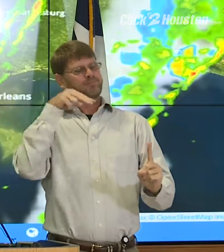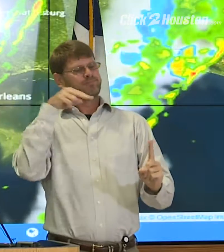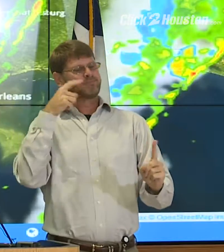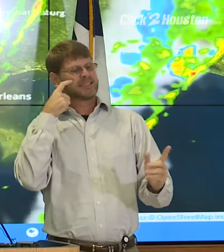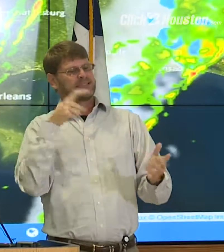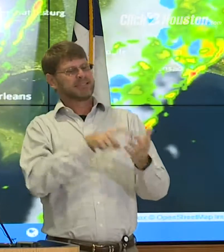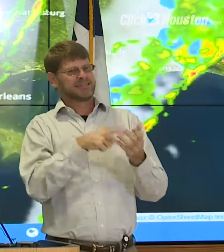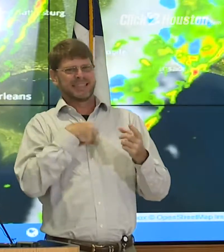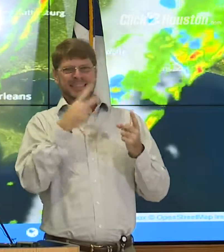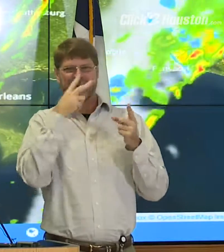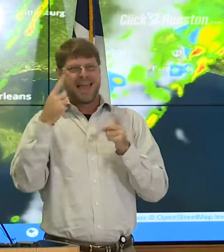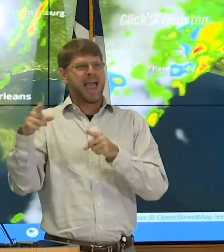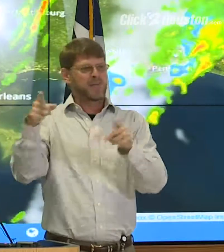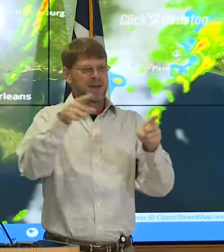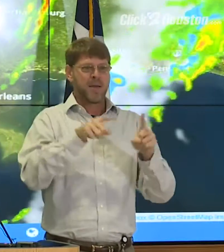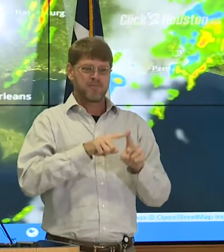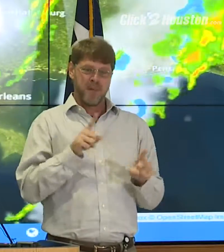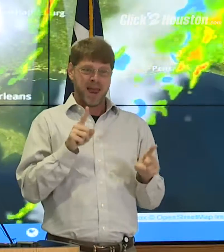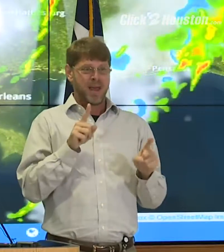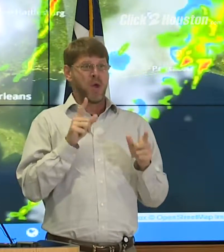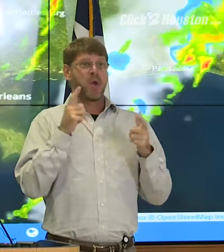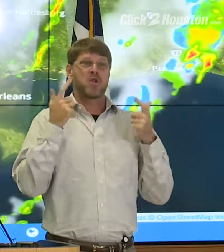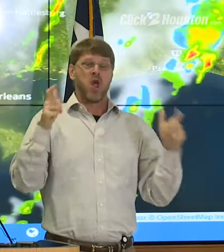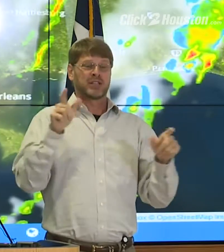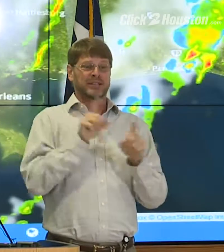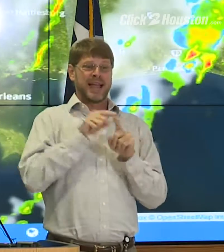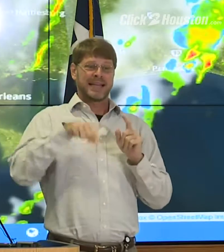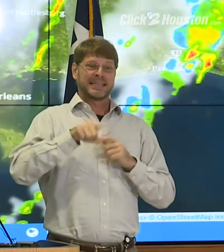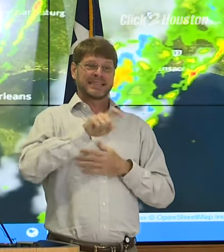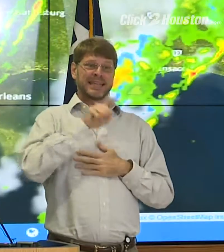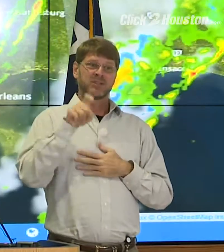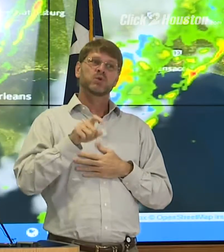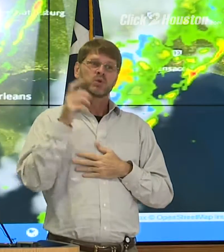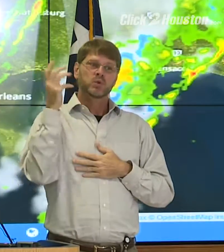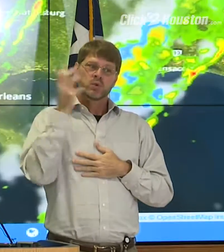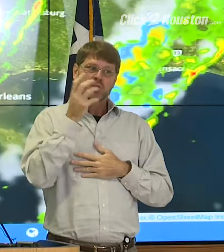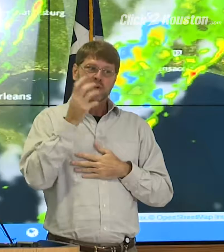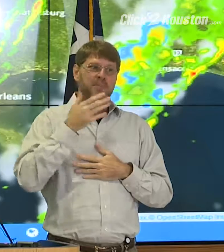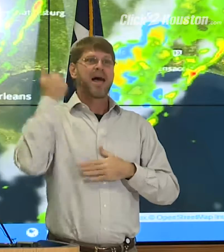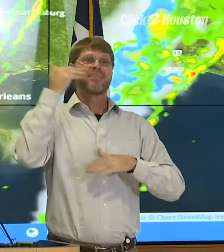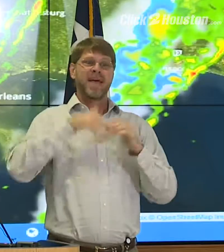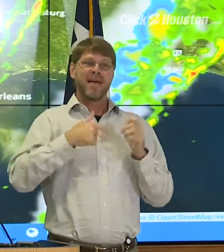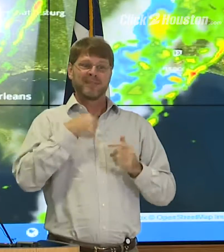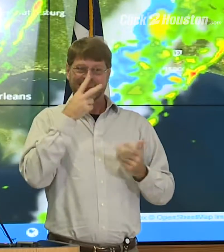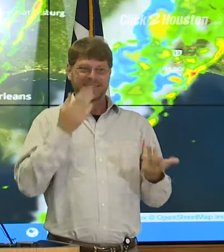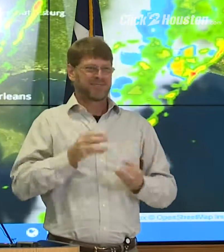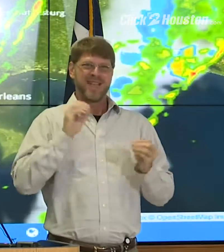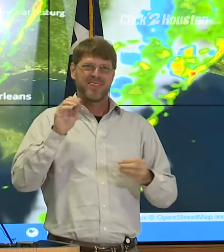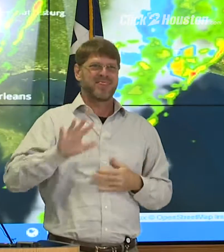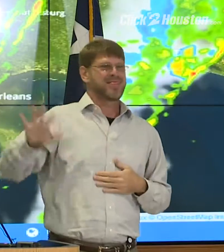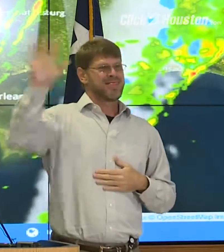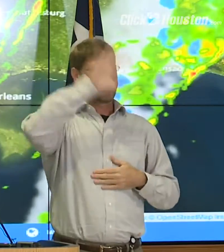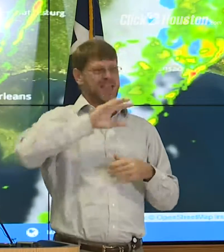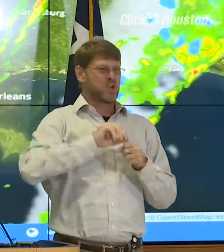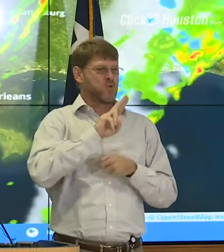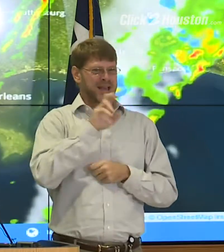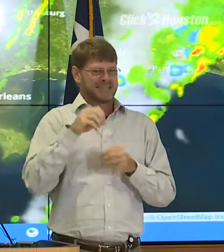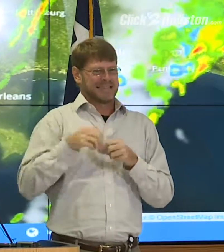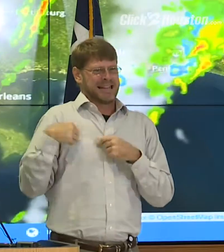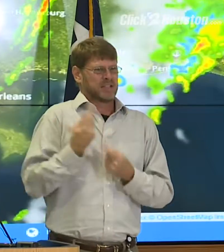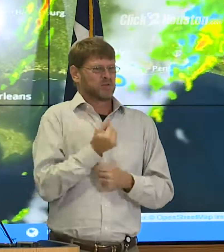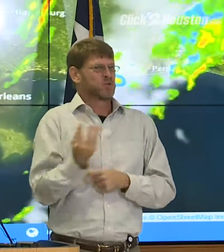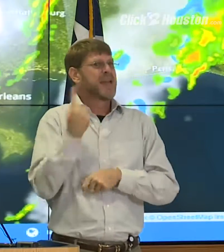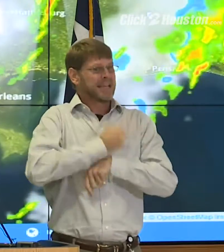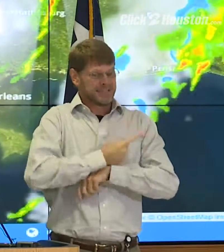I see that all over the country, but never as well or any better than I've seen here these last few days.